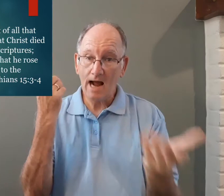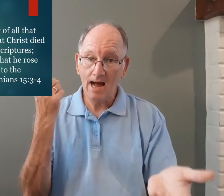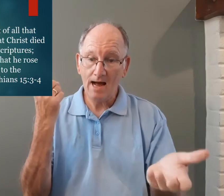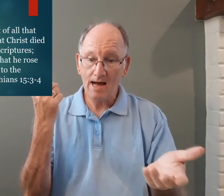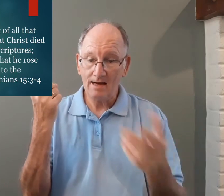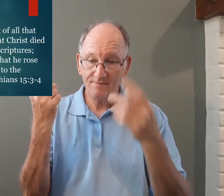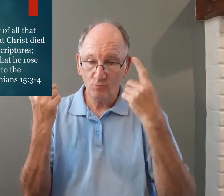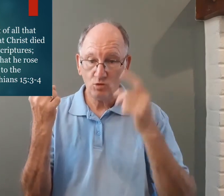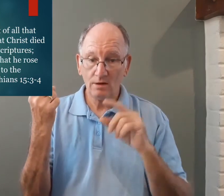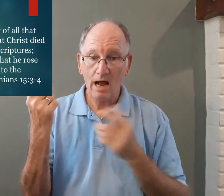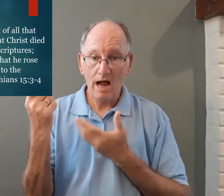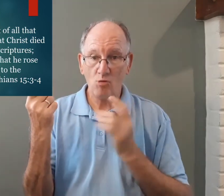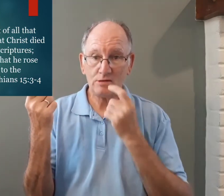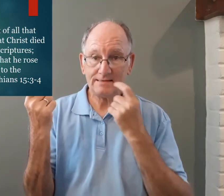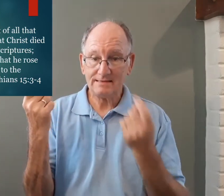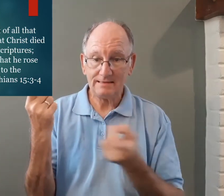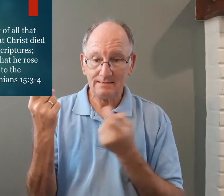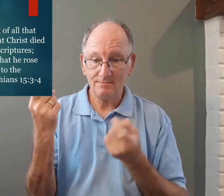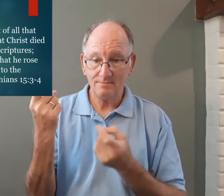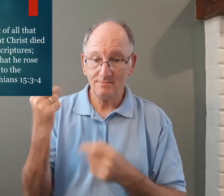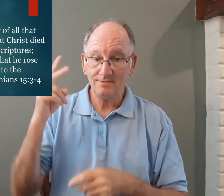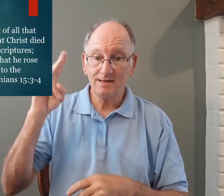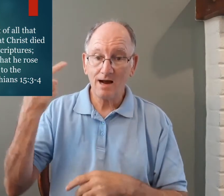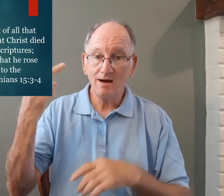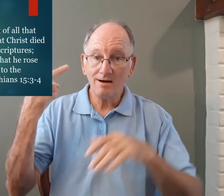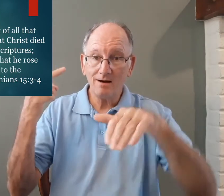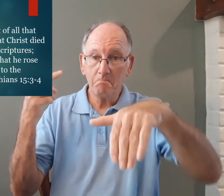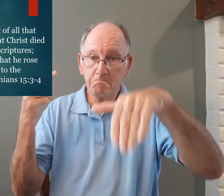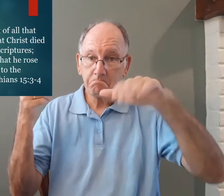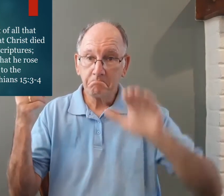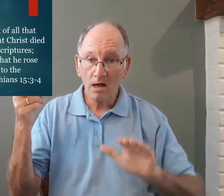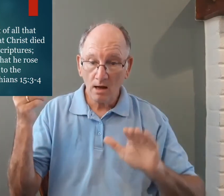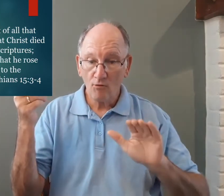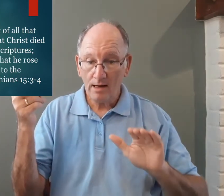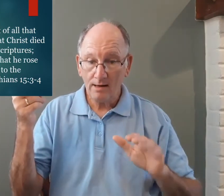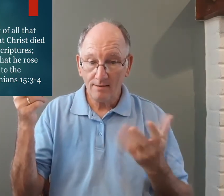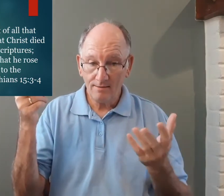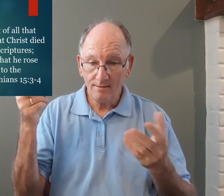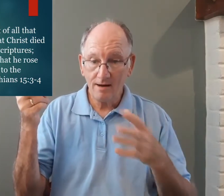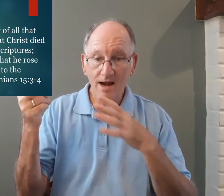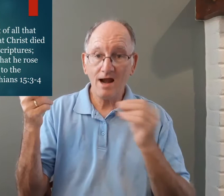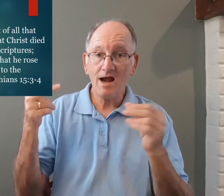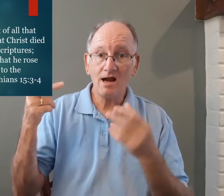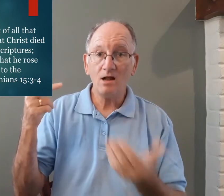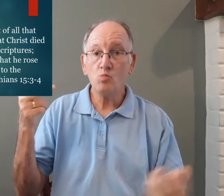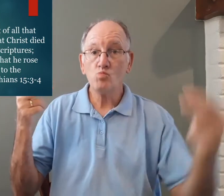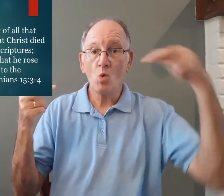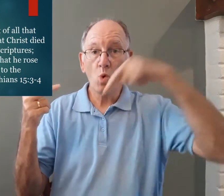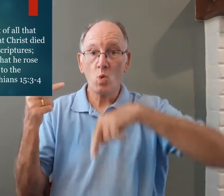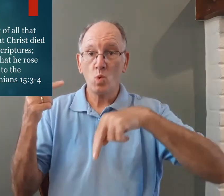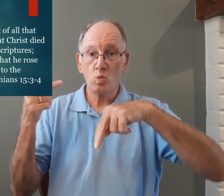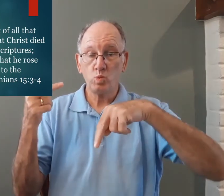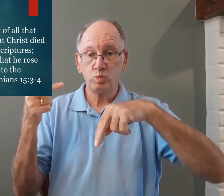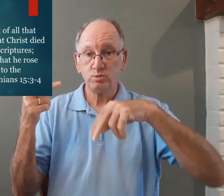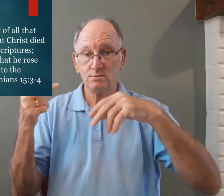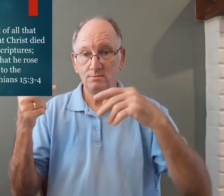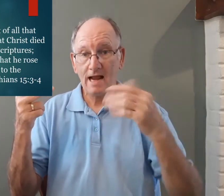so first he died for our sins second he was buried and third he rose again